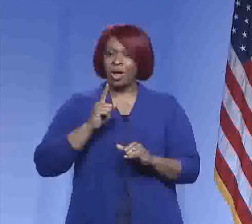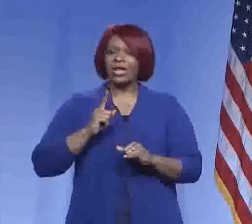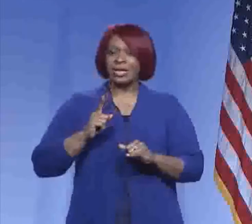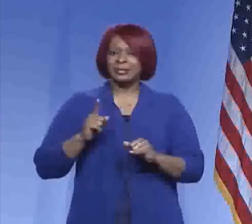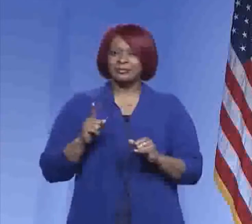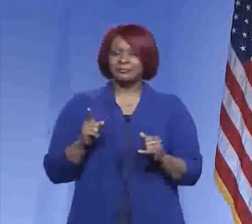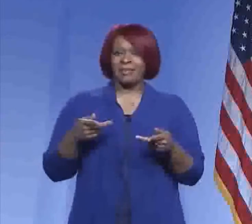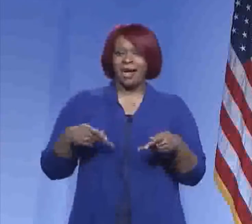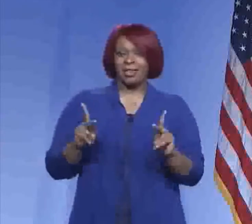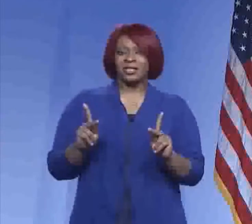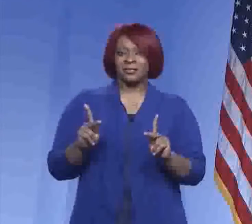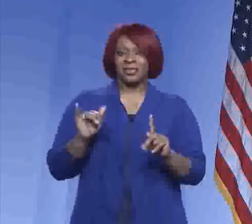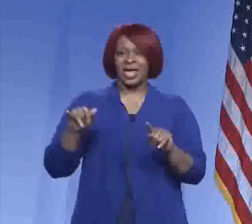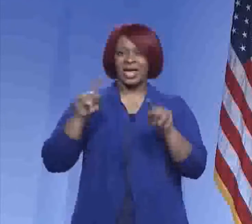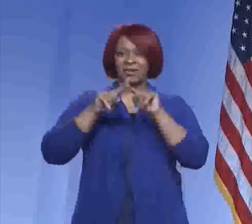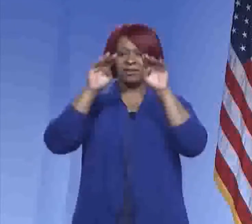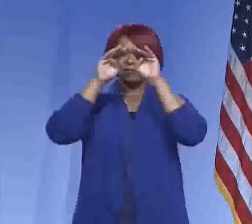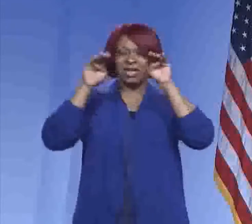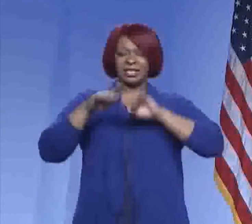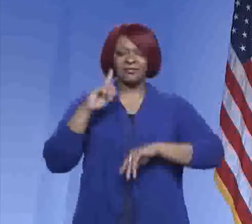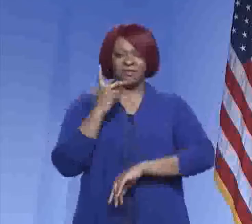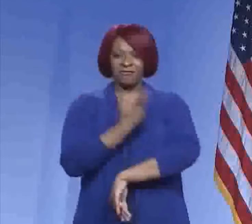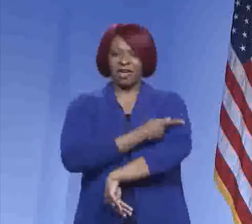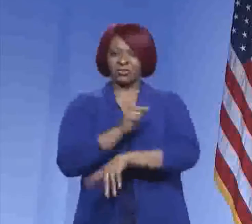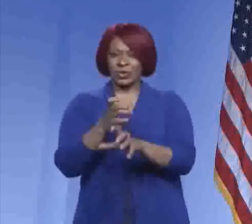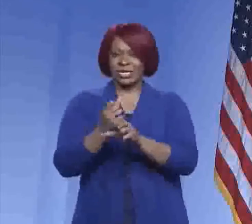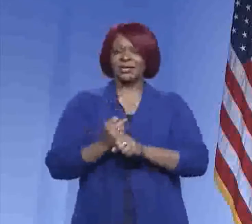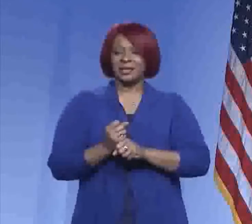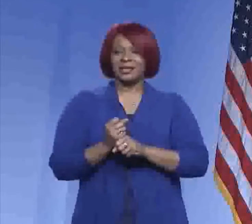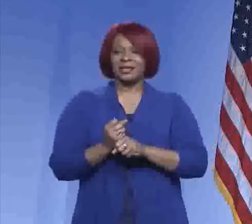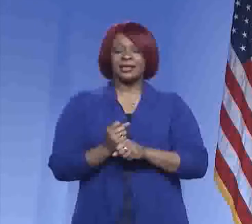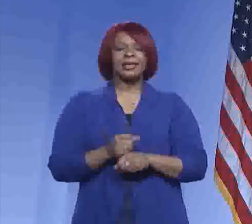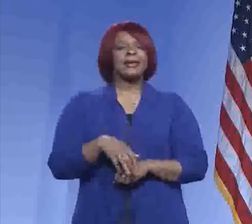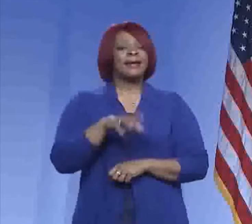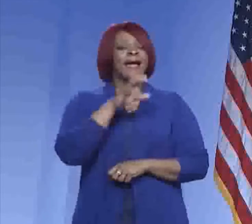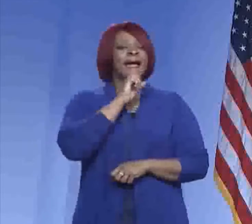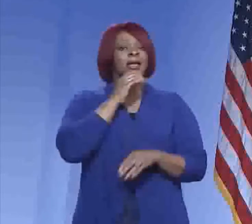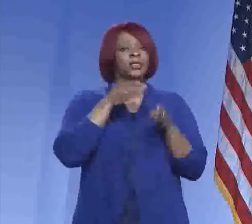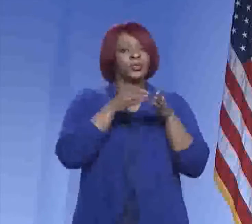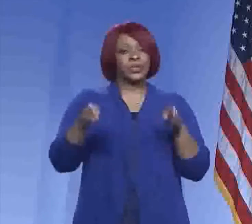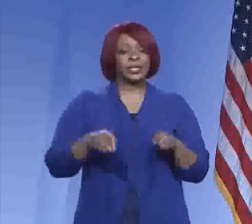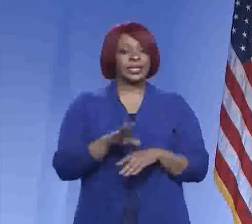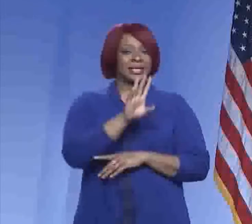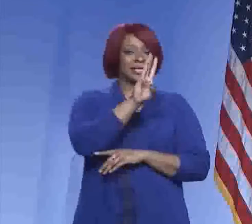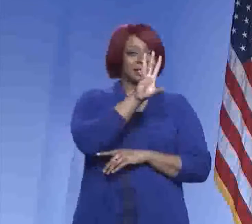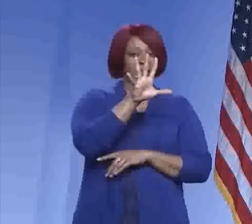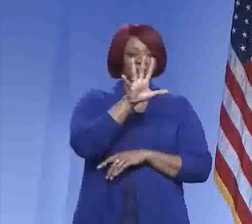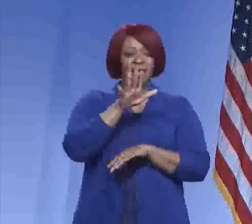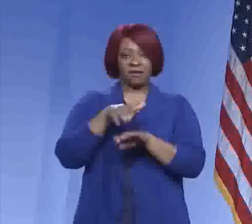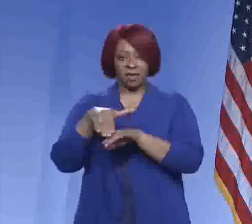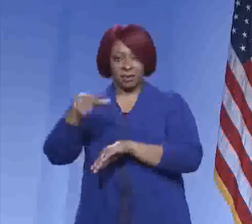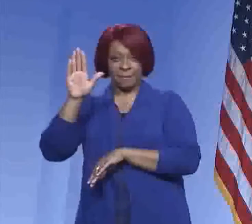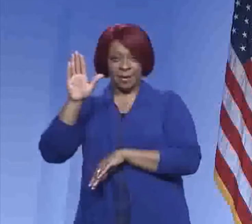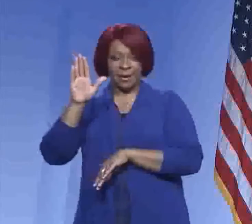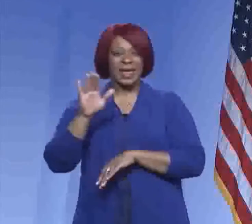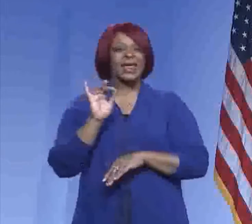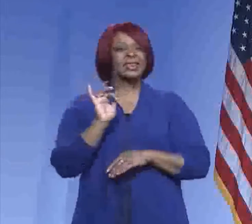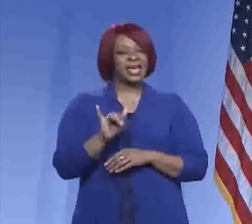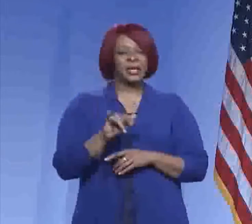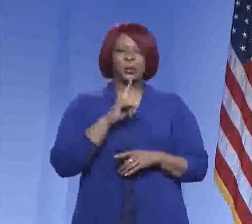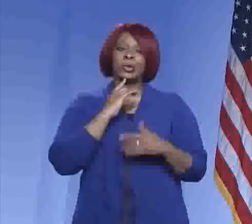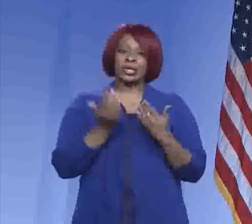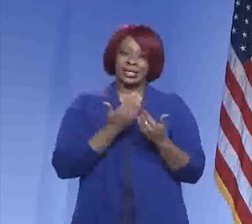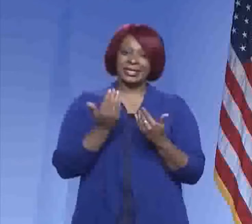within phase for a vaccine. So the age range is 65 or over, and that's pretty